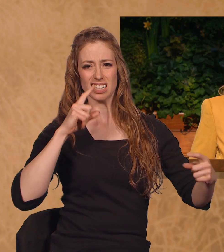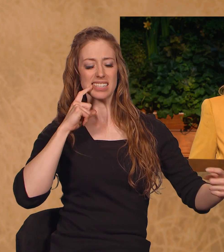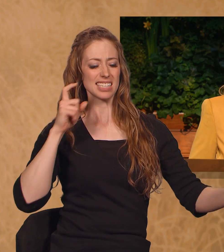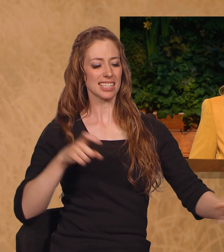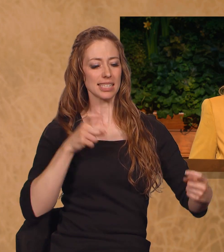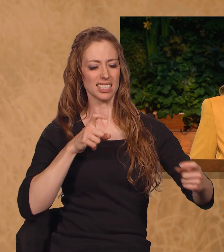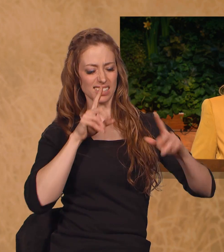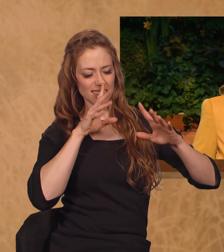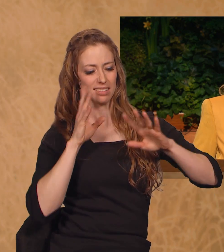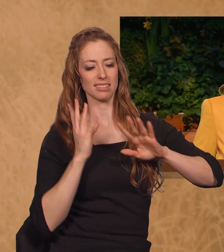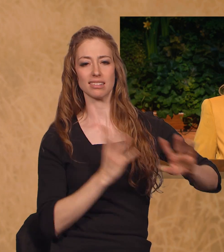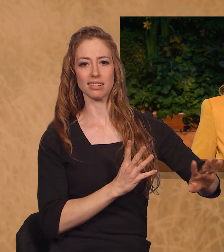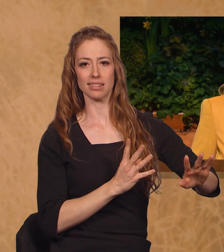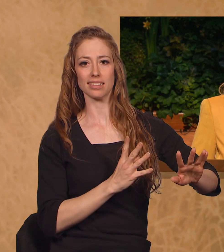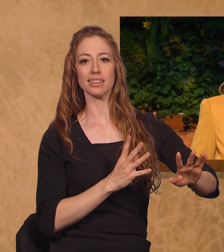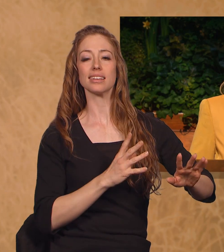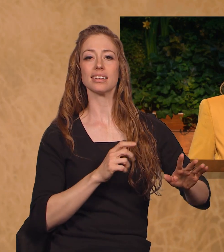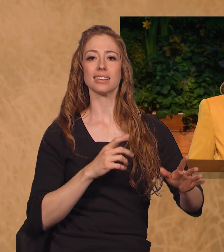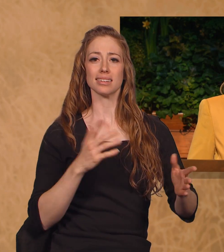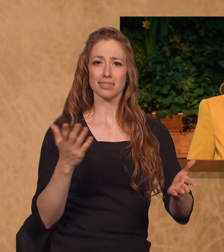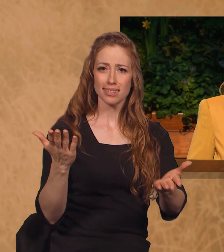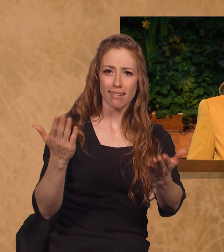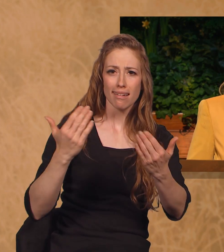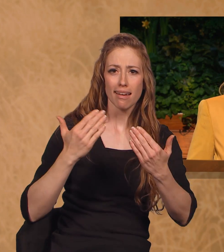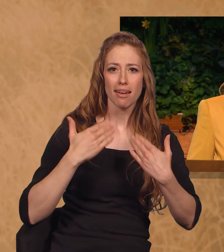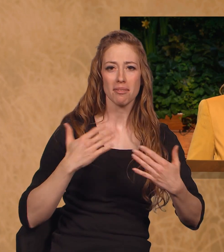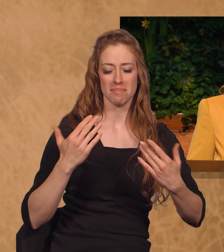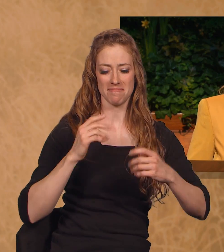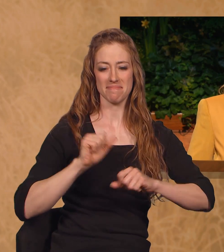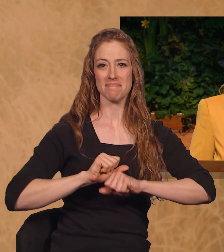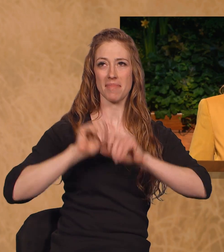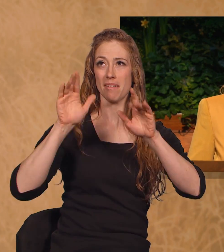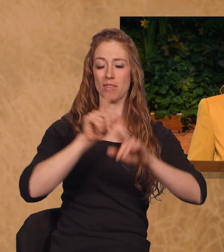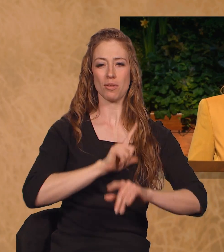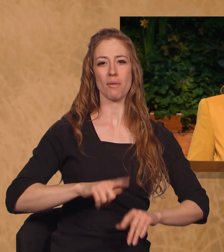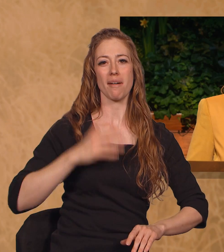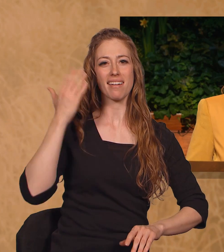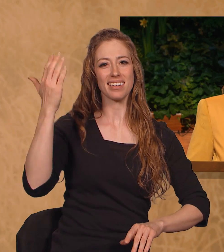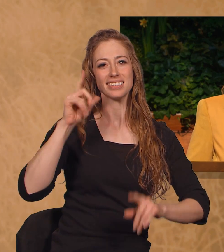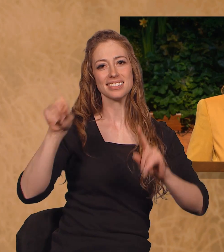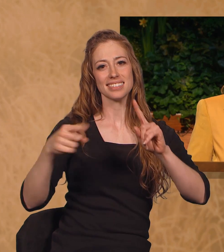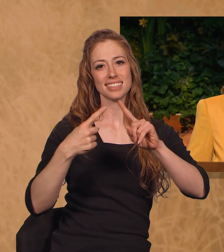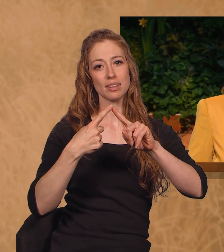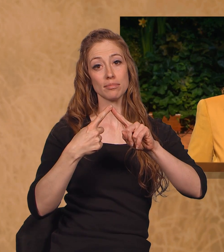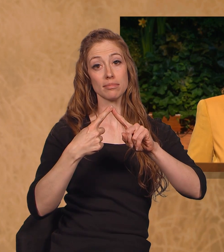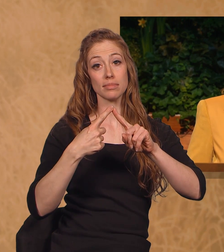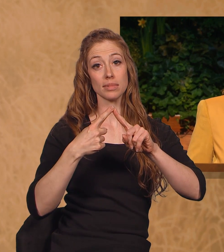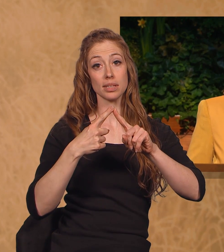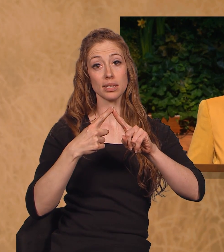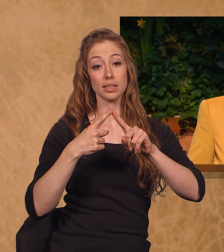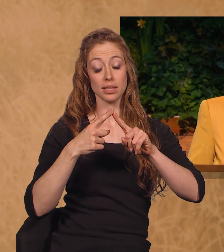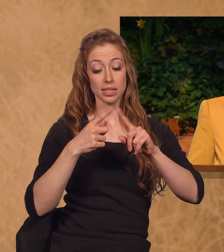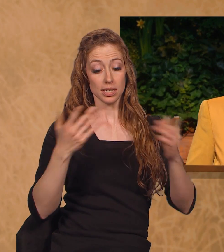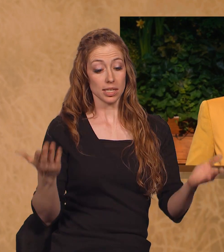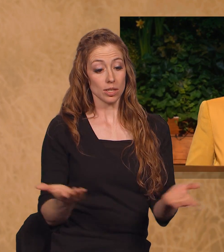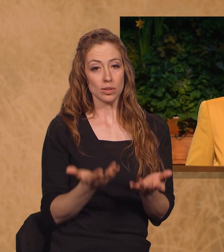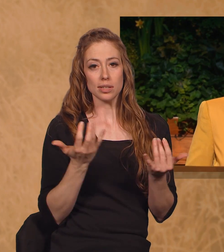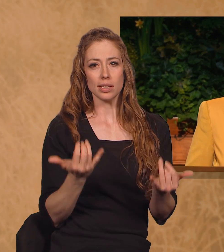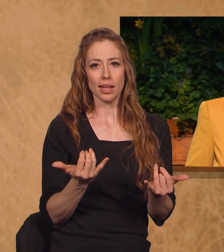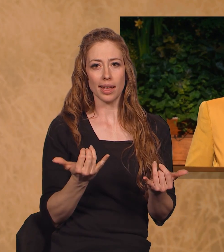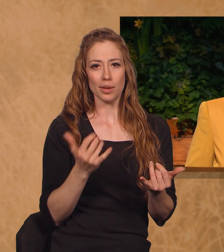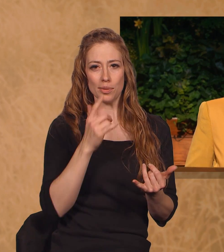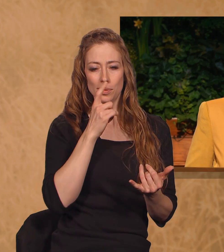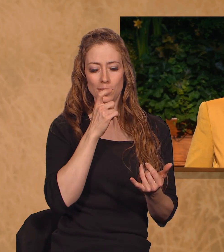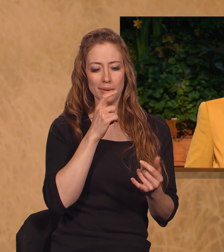to the mountain of the Lord, the holy temple. Gathered here today are the Lord's elect